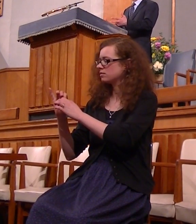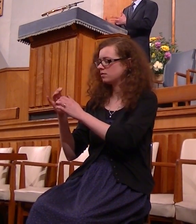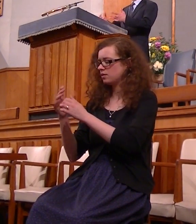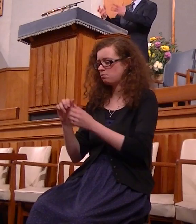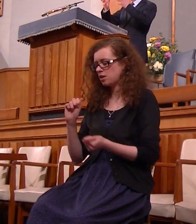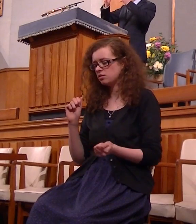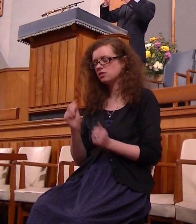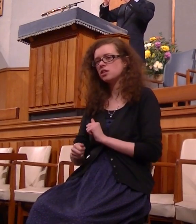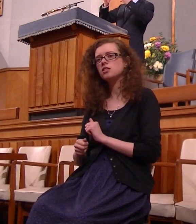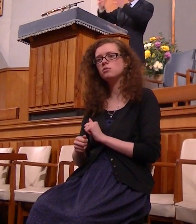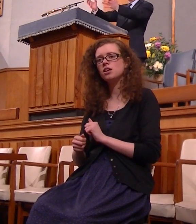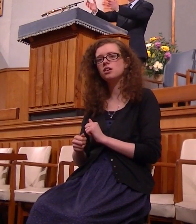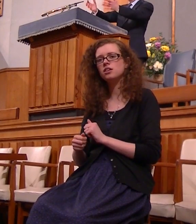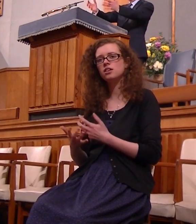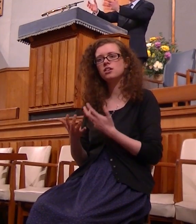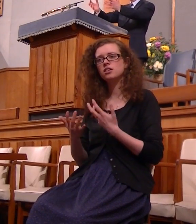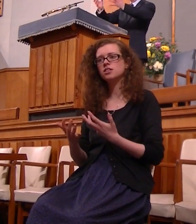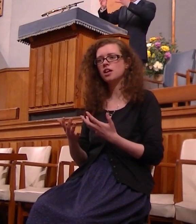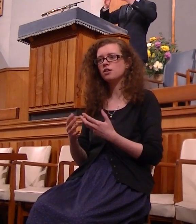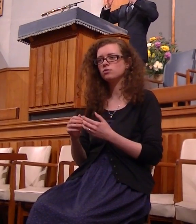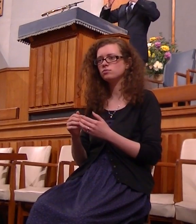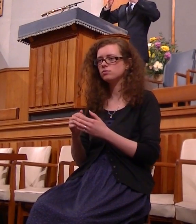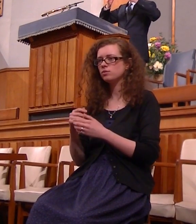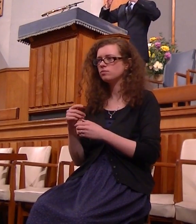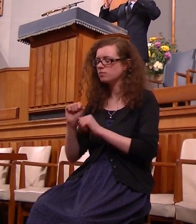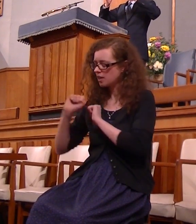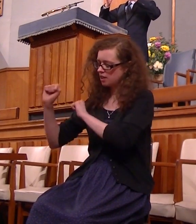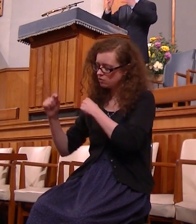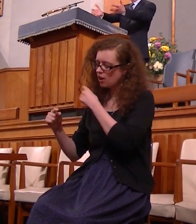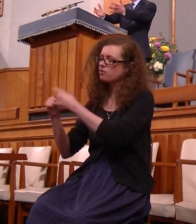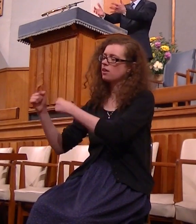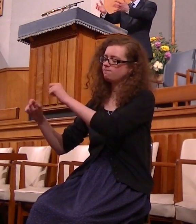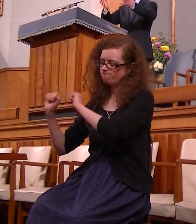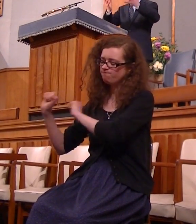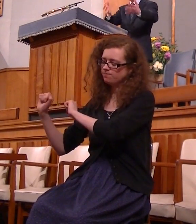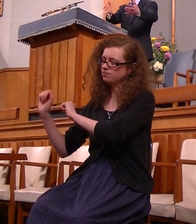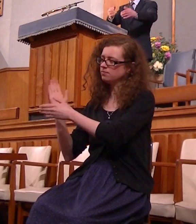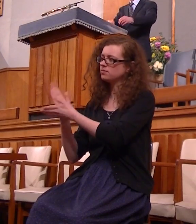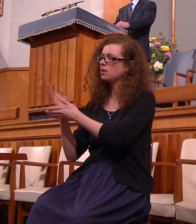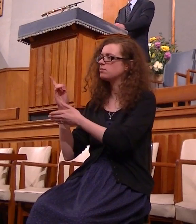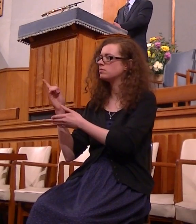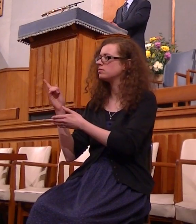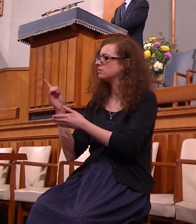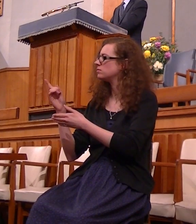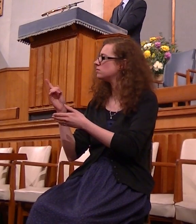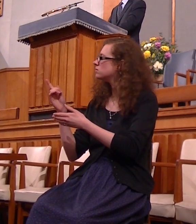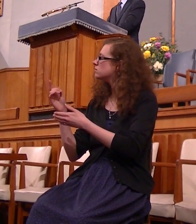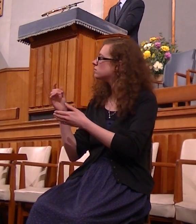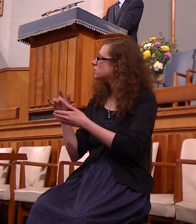my life that I am permanently his I am his forever and give myself